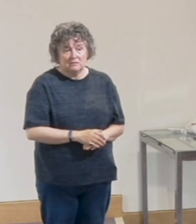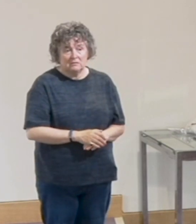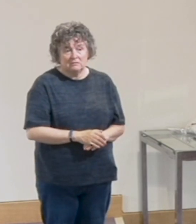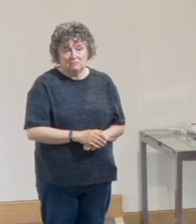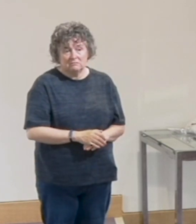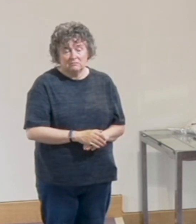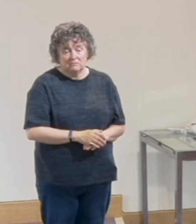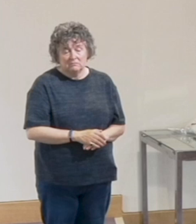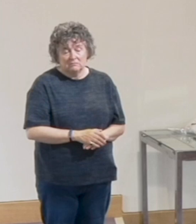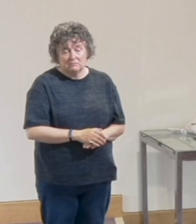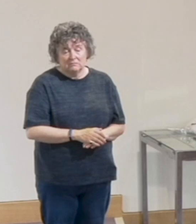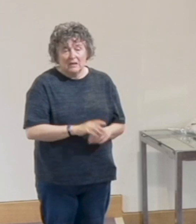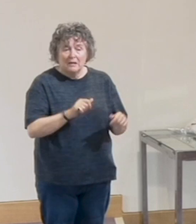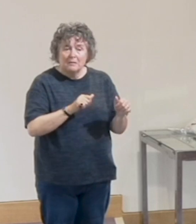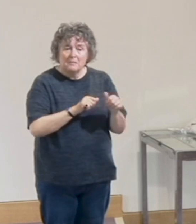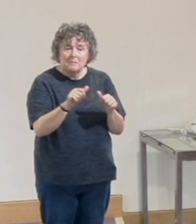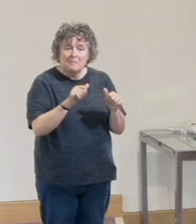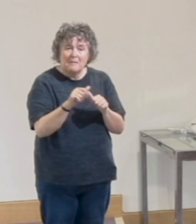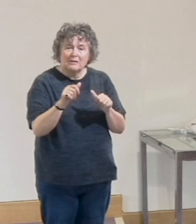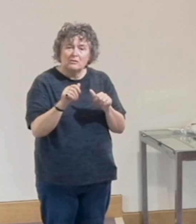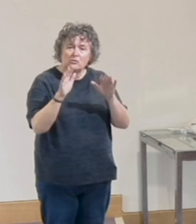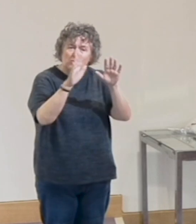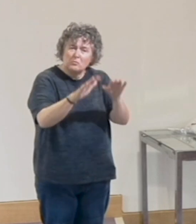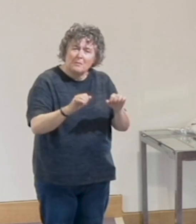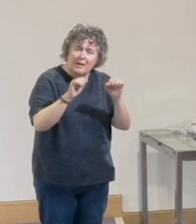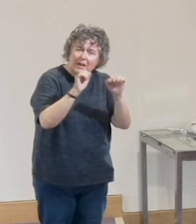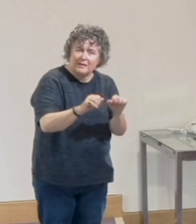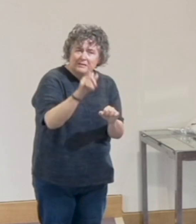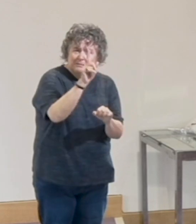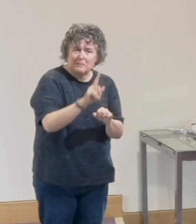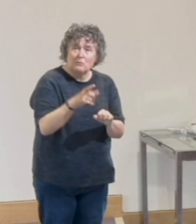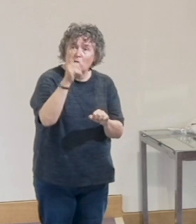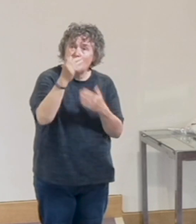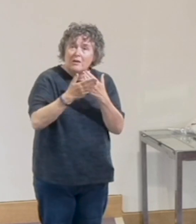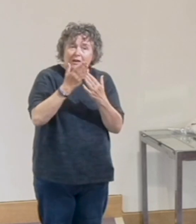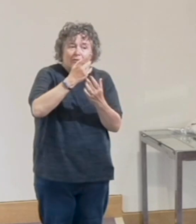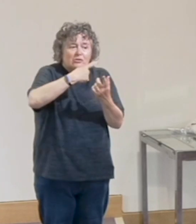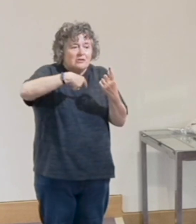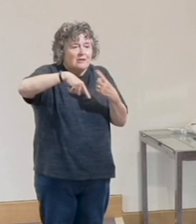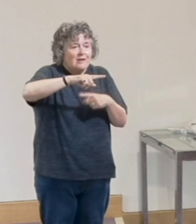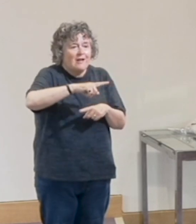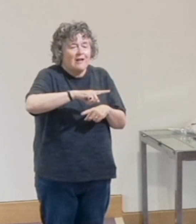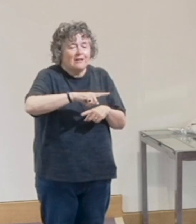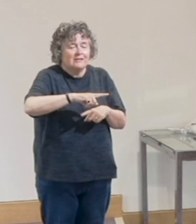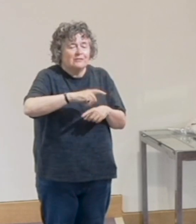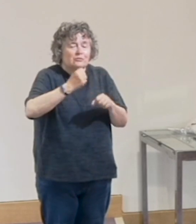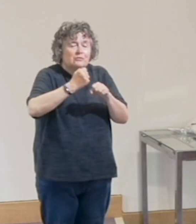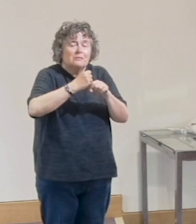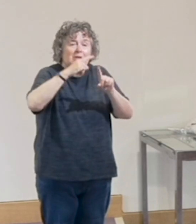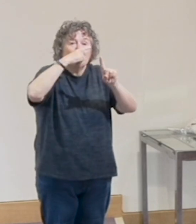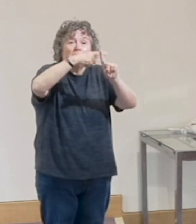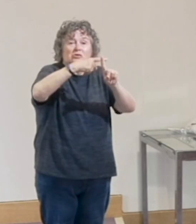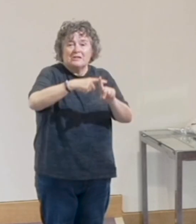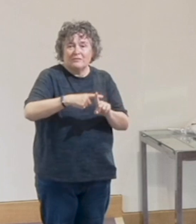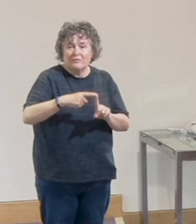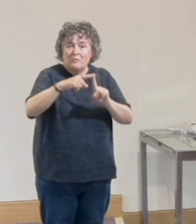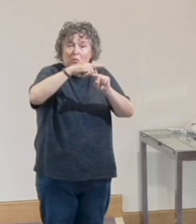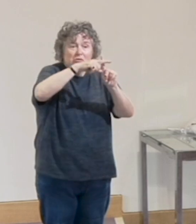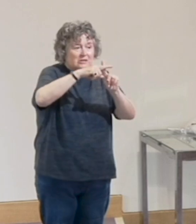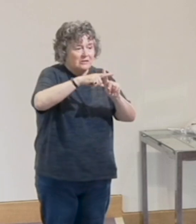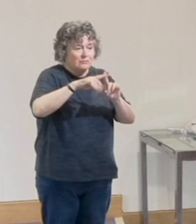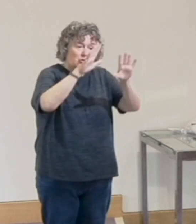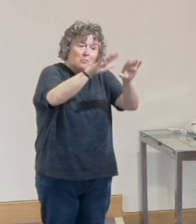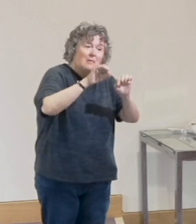something unpleasant. Whereas God is encouraging us to do something really, really positive to others